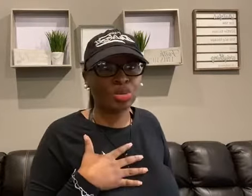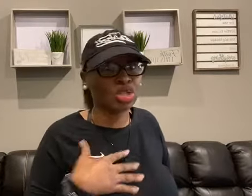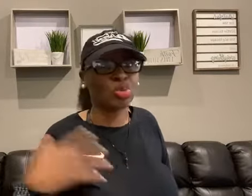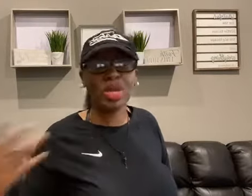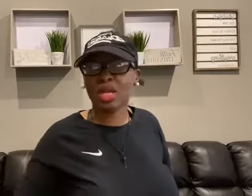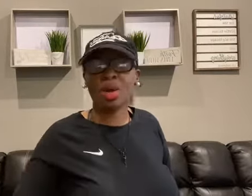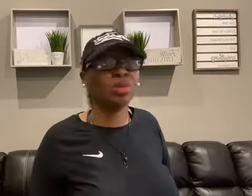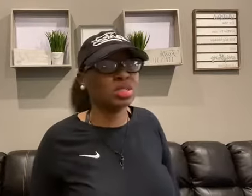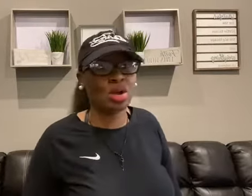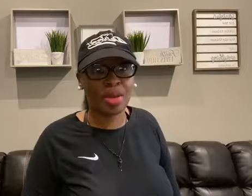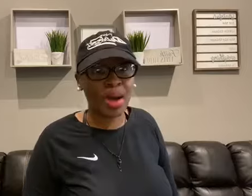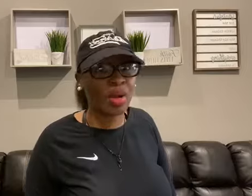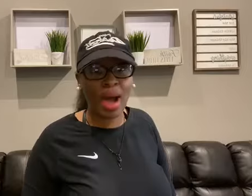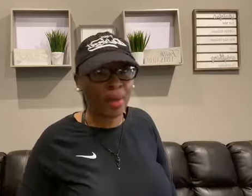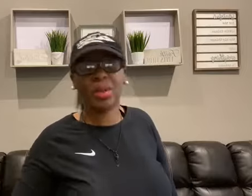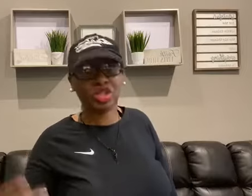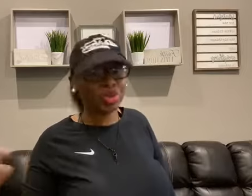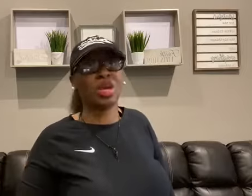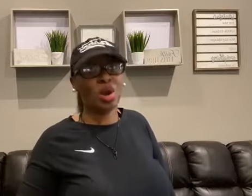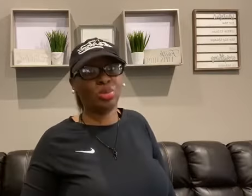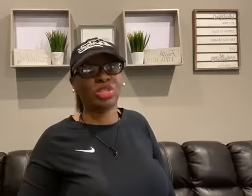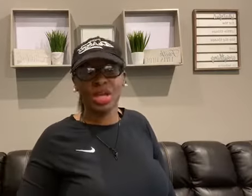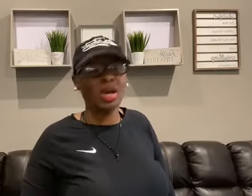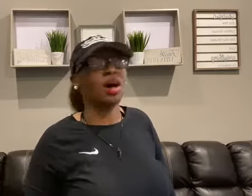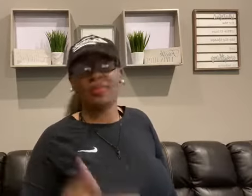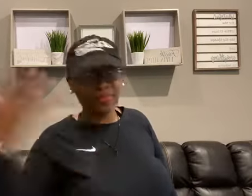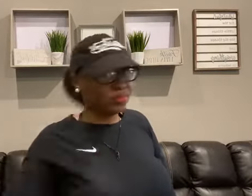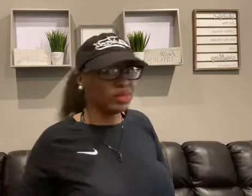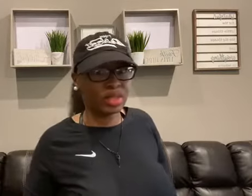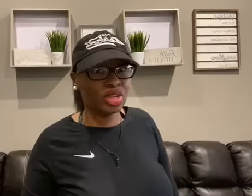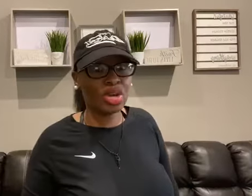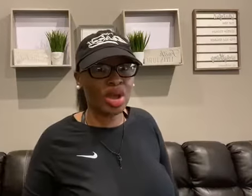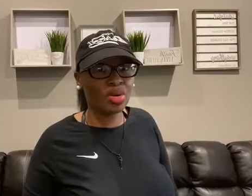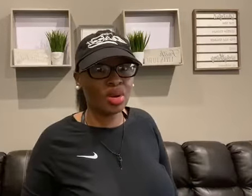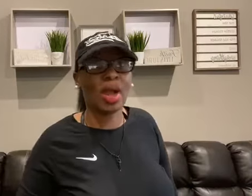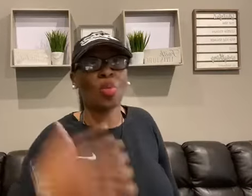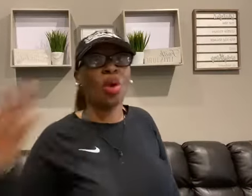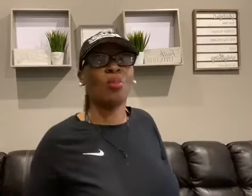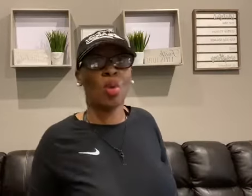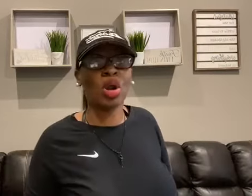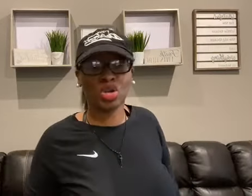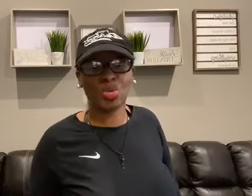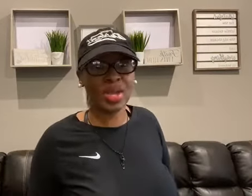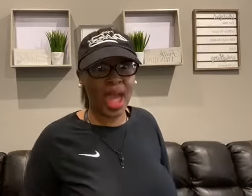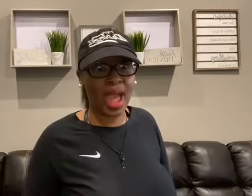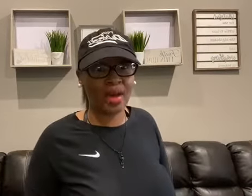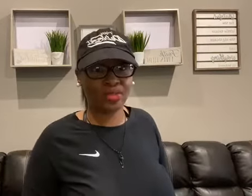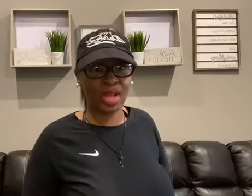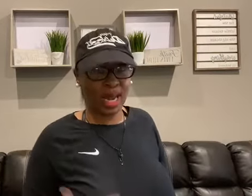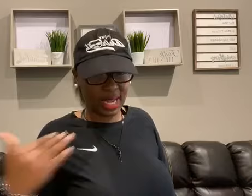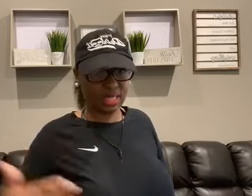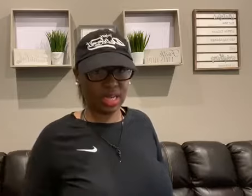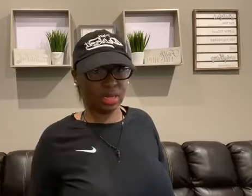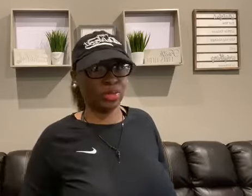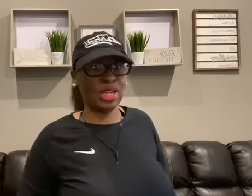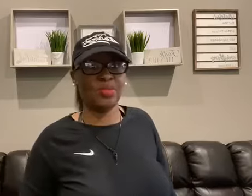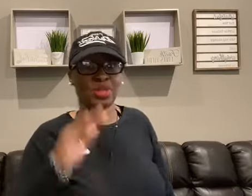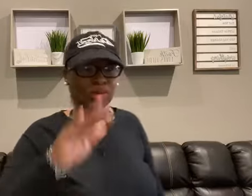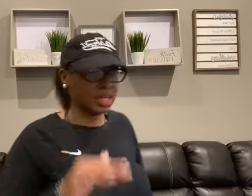coaches, we can only talk about how much we coach. You know, like what more do we have? Let's dig a little deeper. So